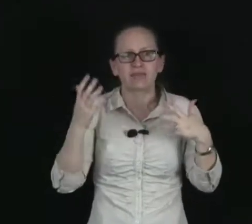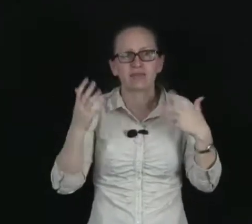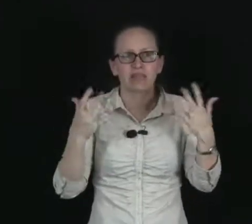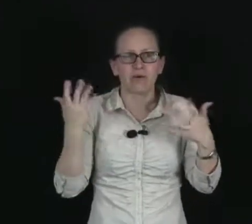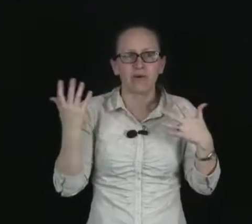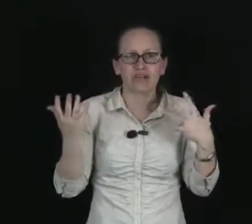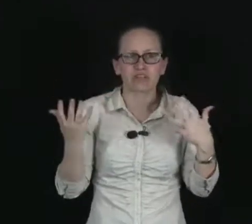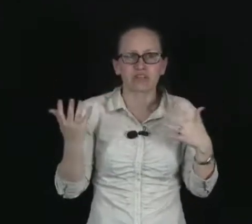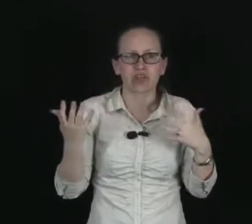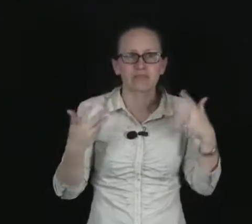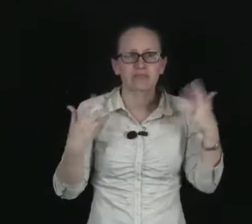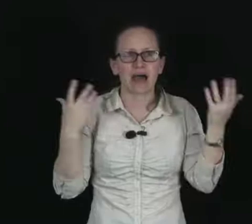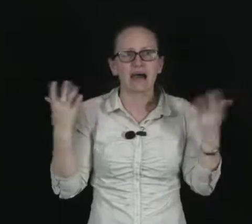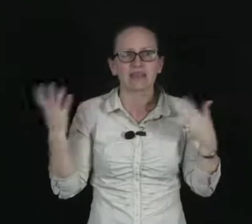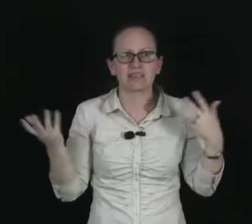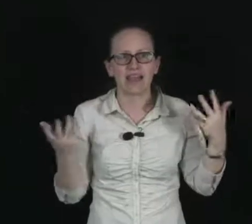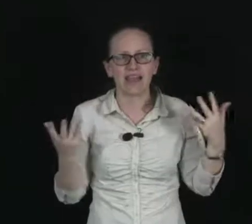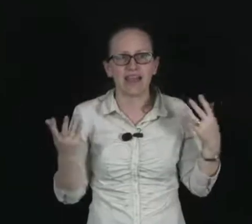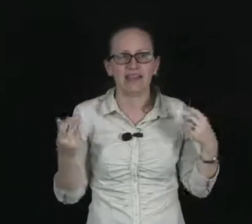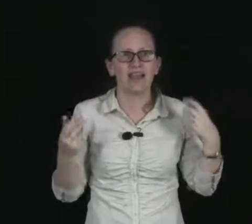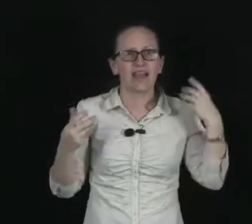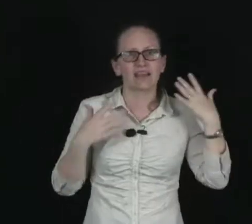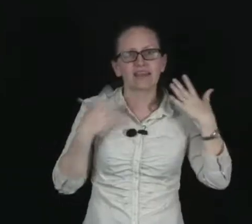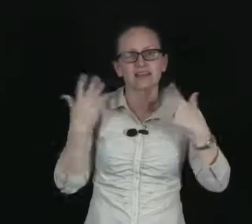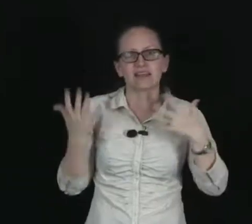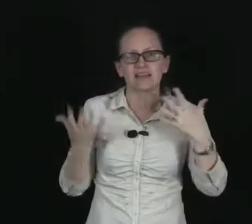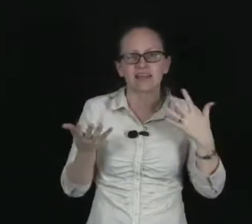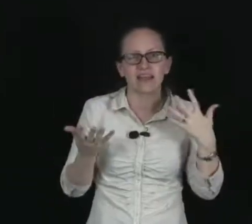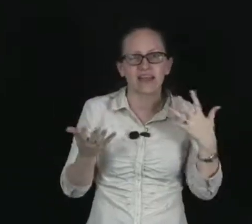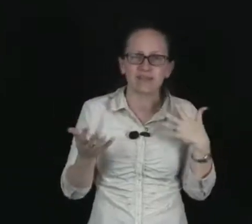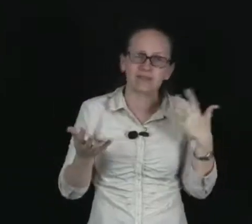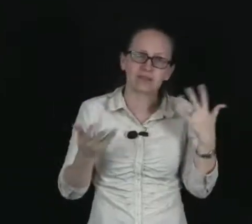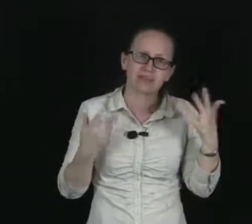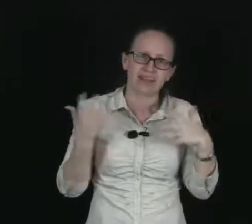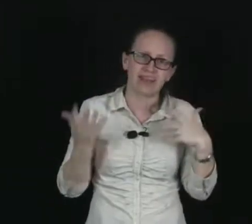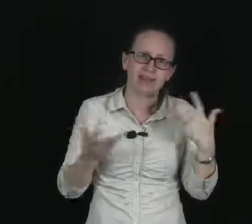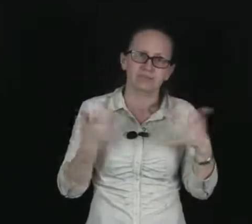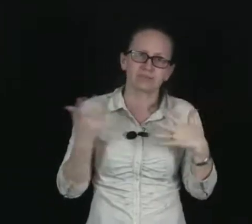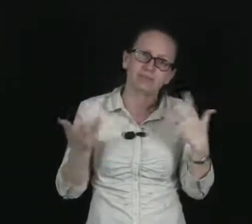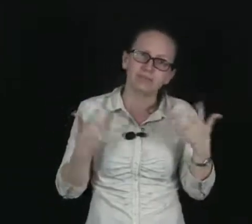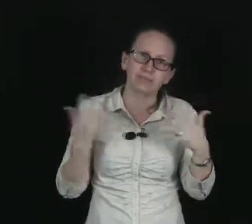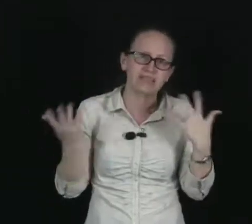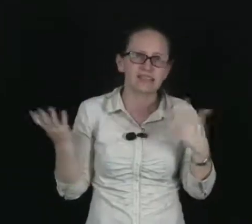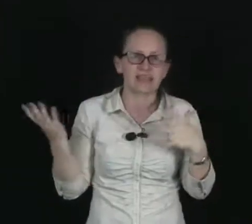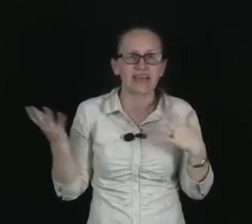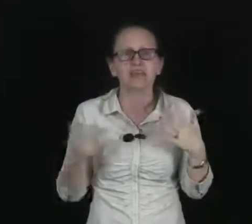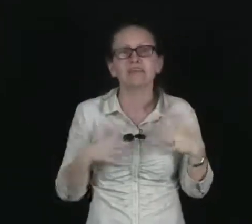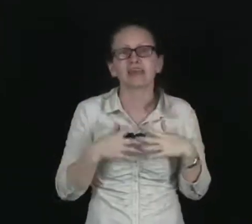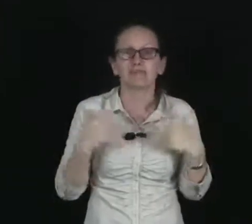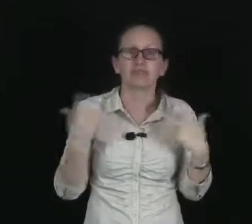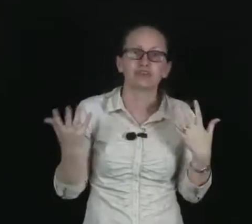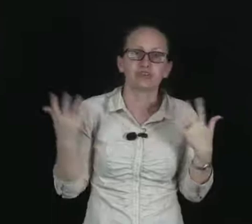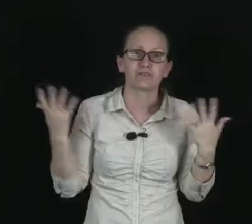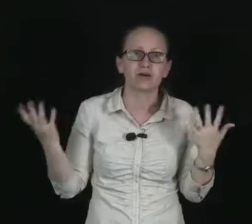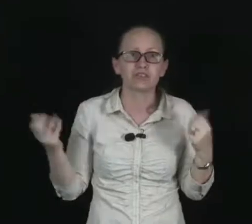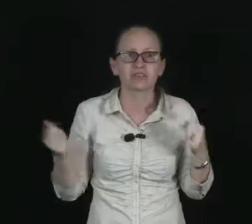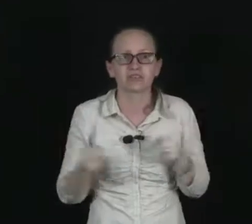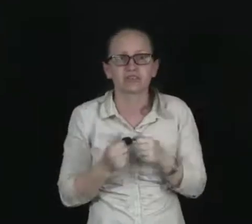radioisotopes are decaying. And as they decay, because they're beta decay, they produce positrons.